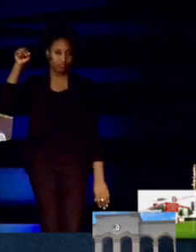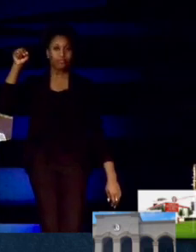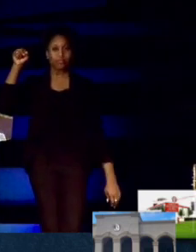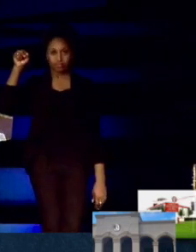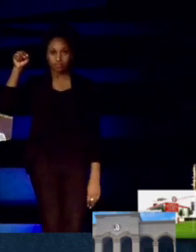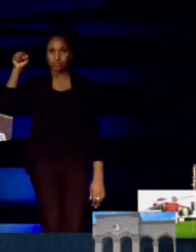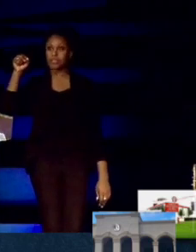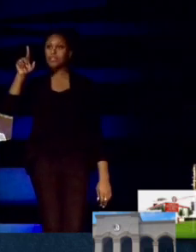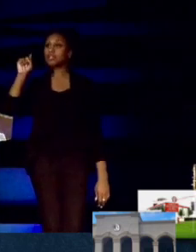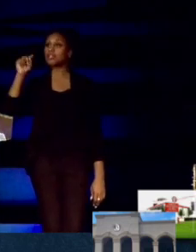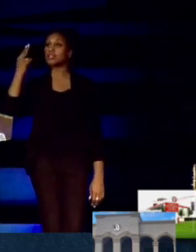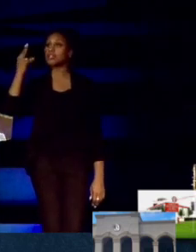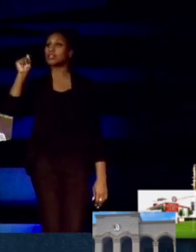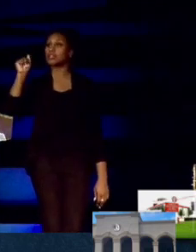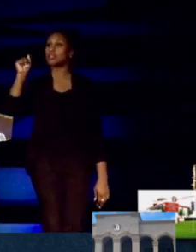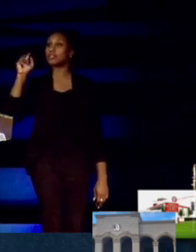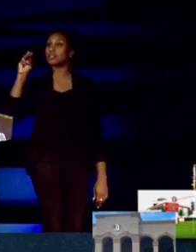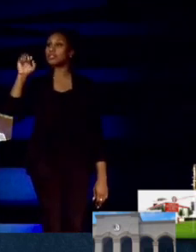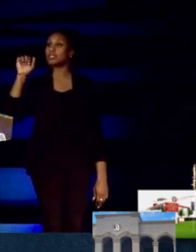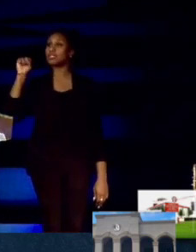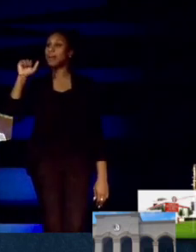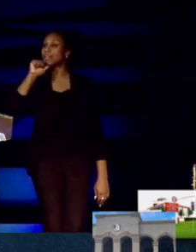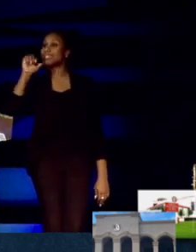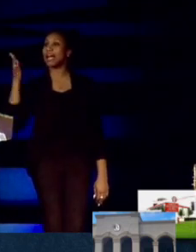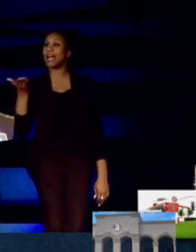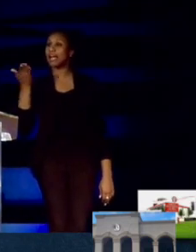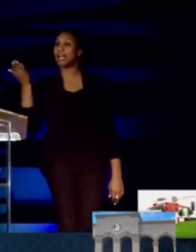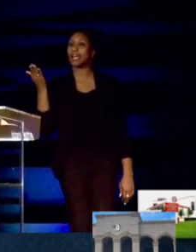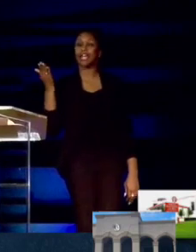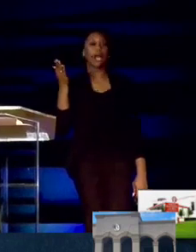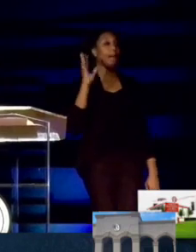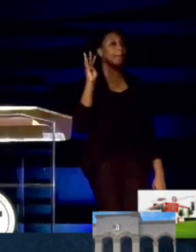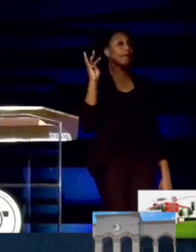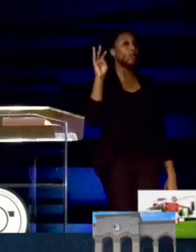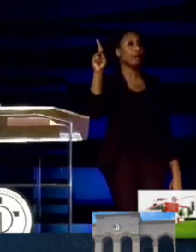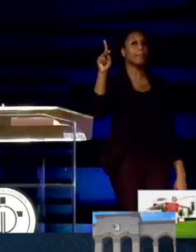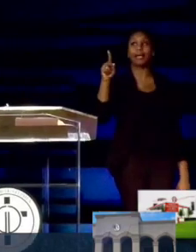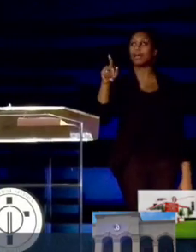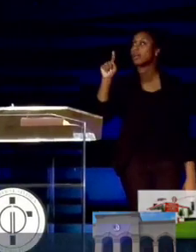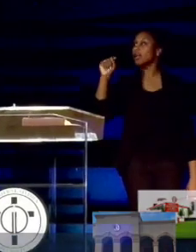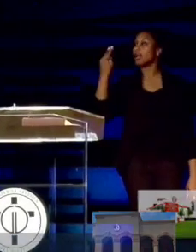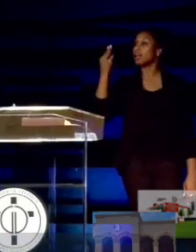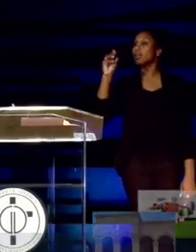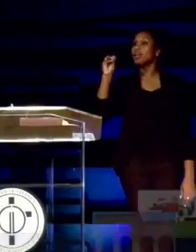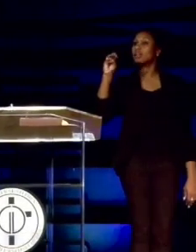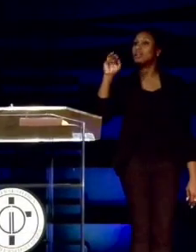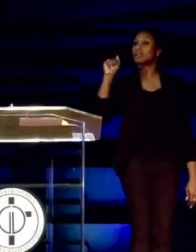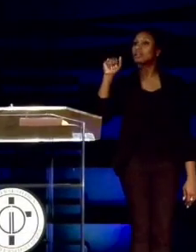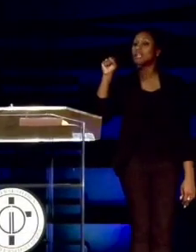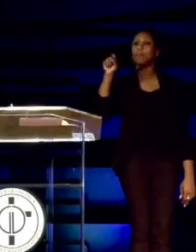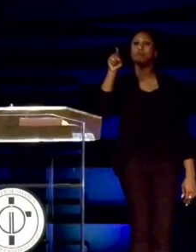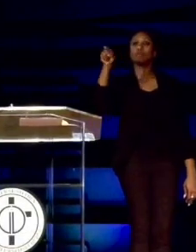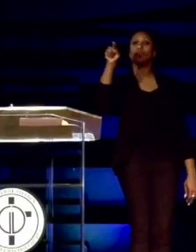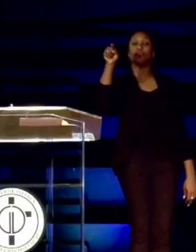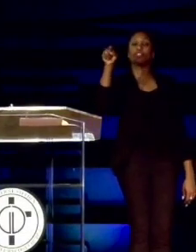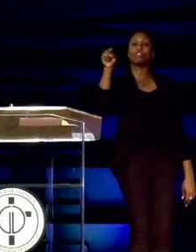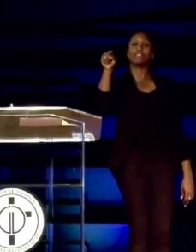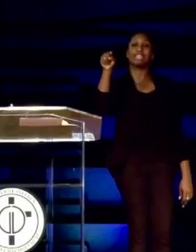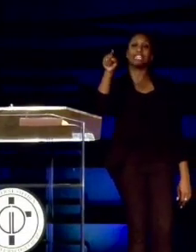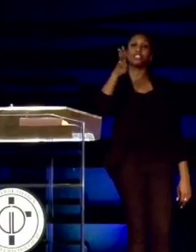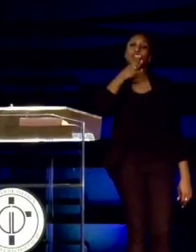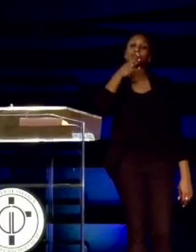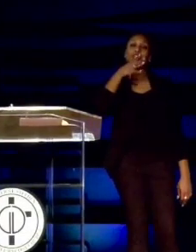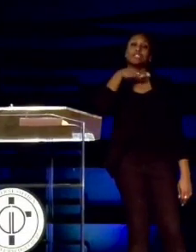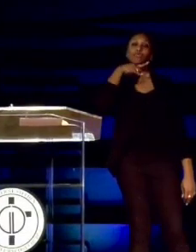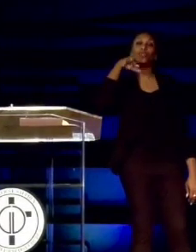Okay, Thomas ain't here. I'll be right back. Thomas over there may feel talking trash. I ain't believing.